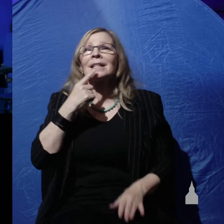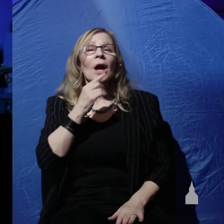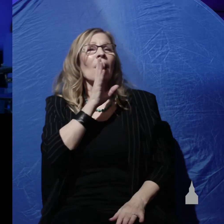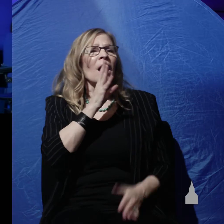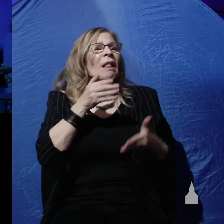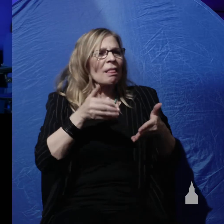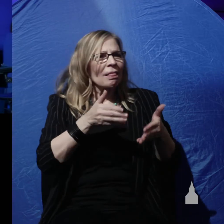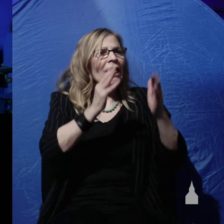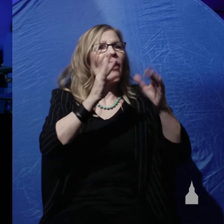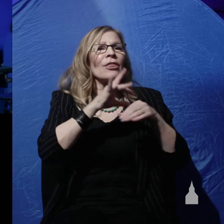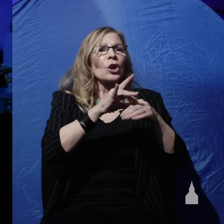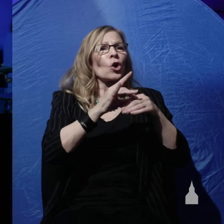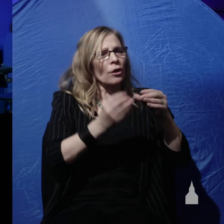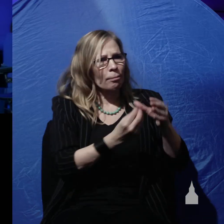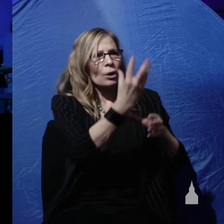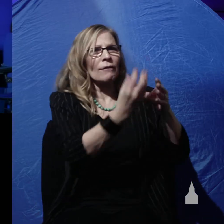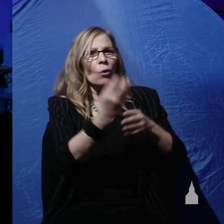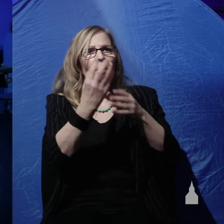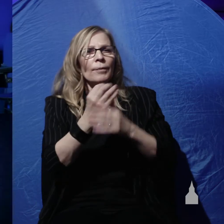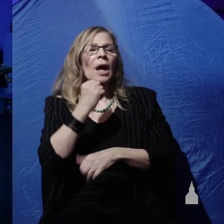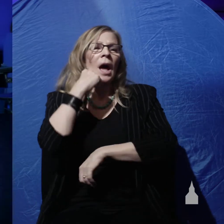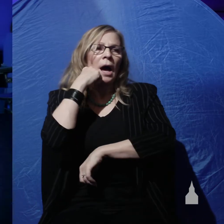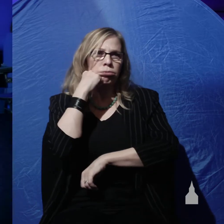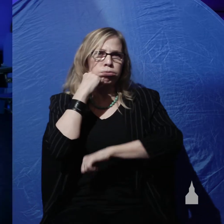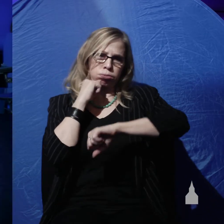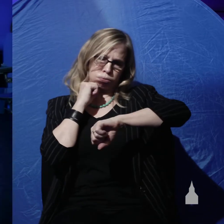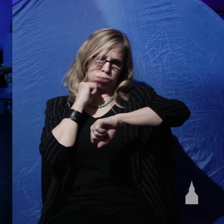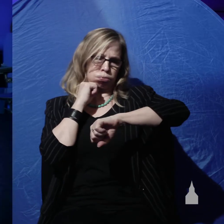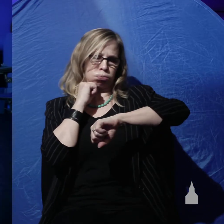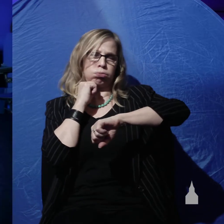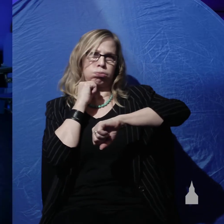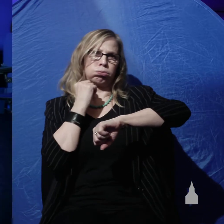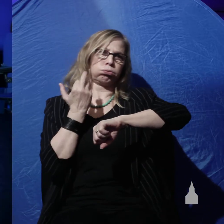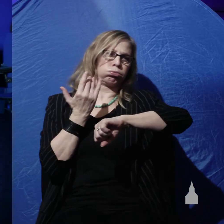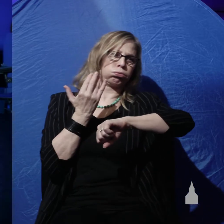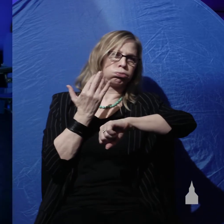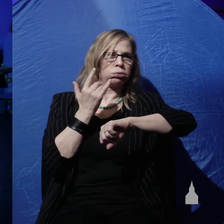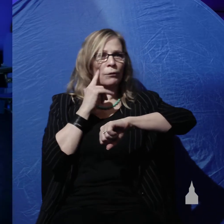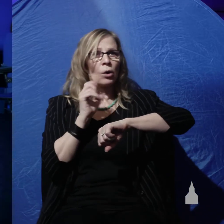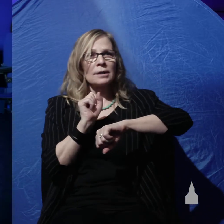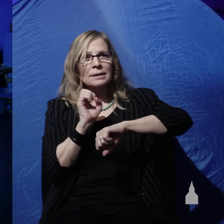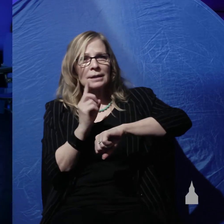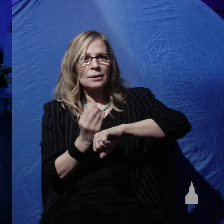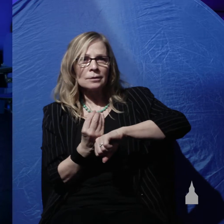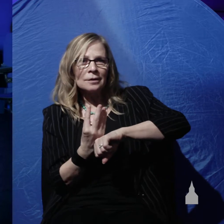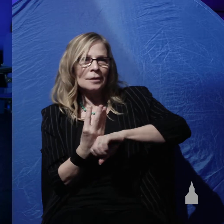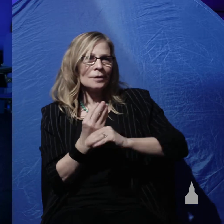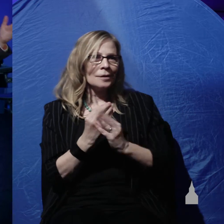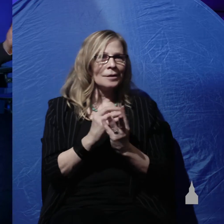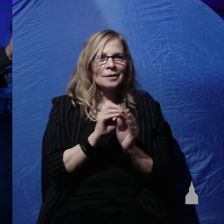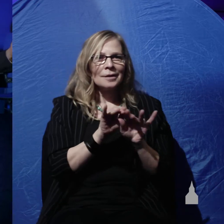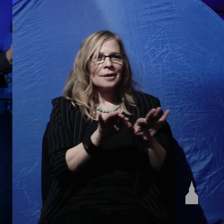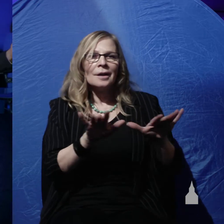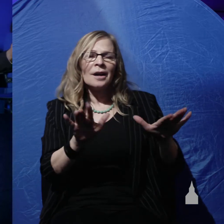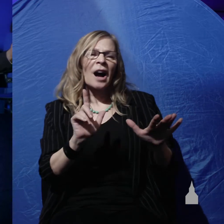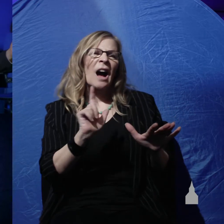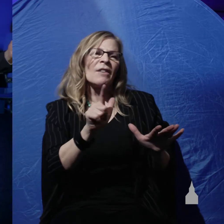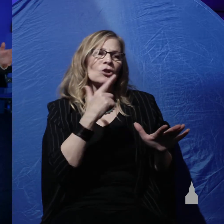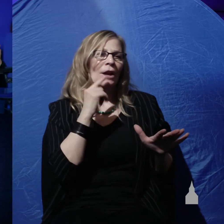and wait for millions of years for little seeds to sprout and gradually grow and eventually have fruit on their branches. No, he